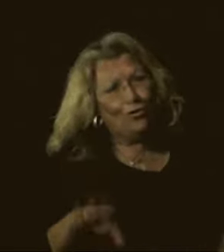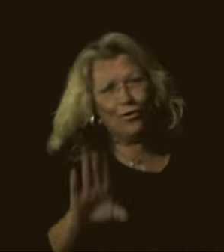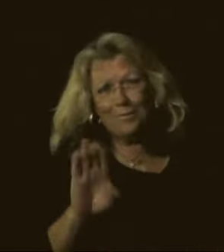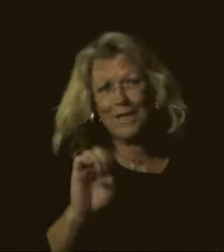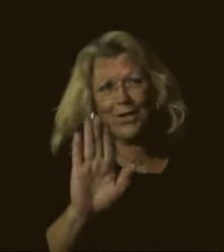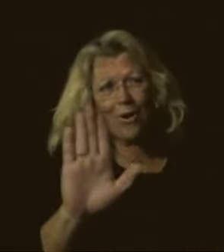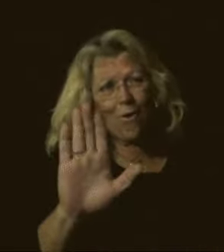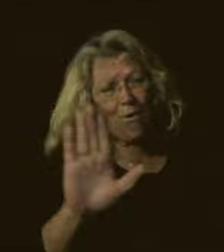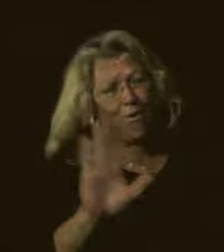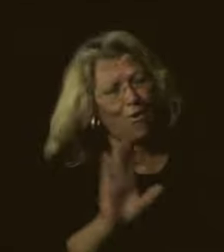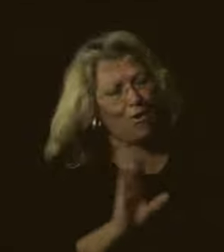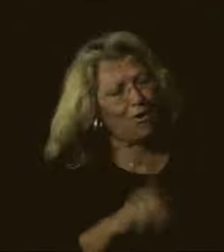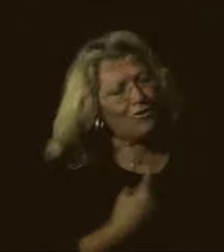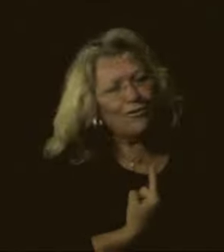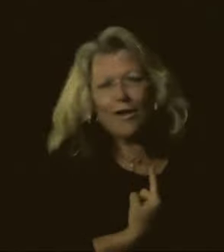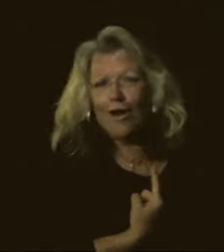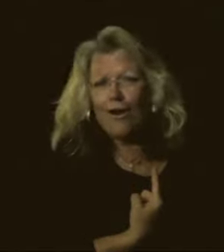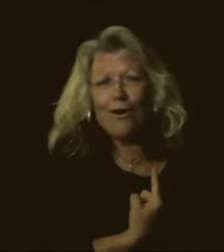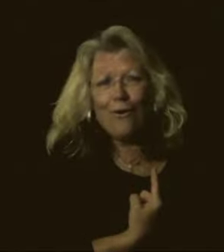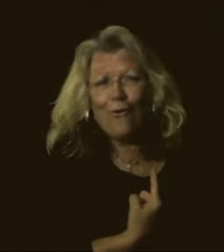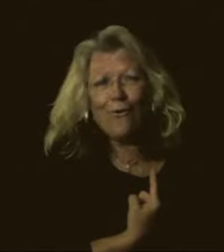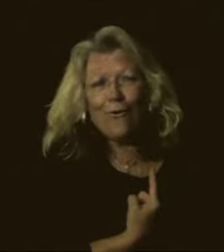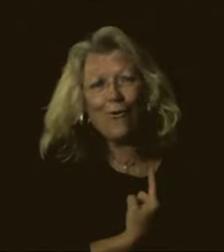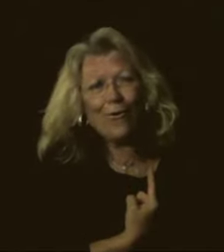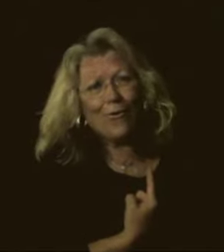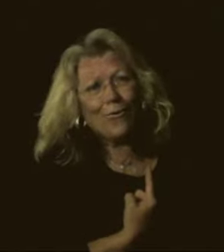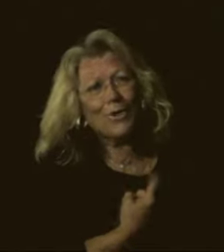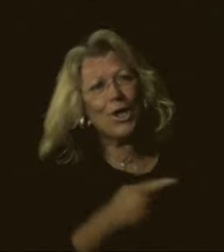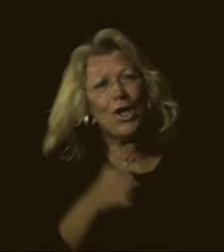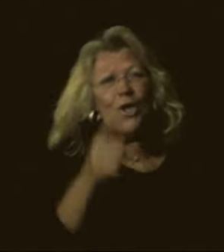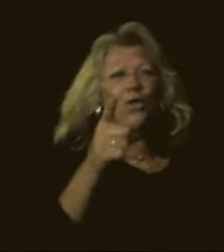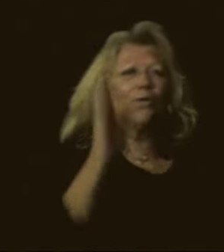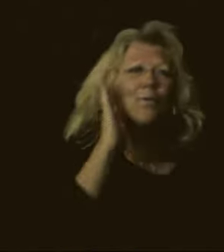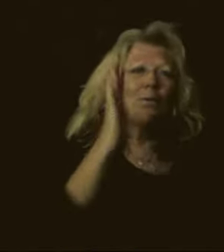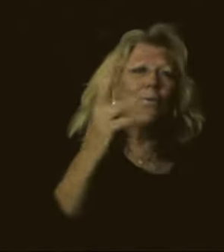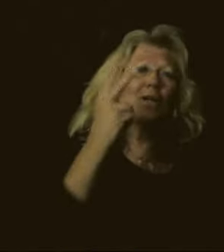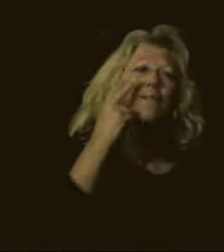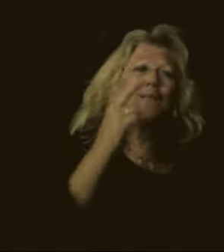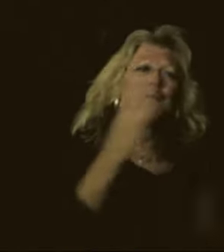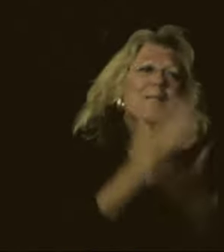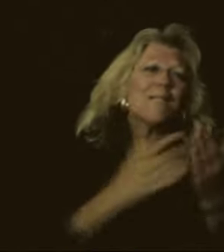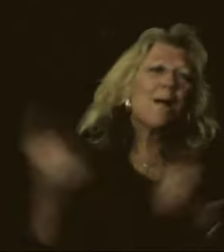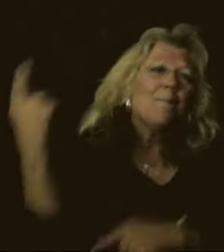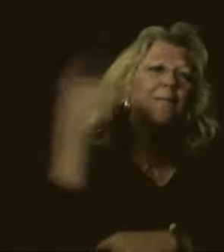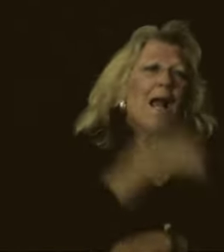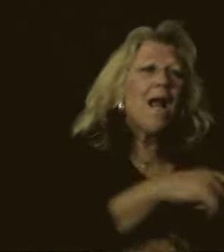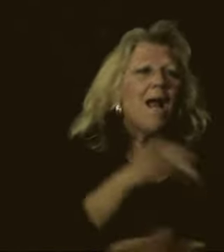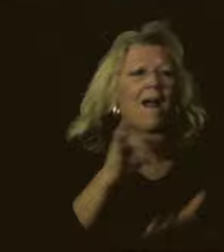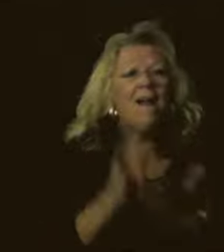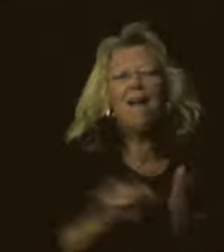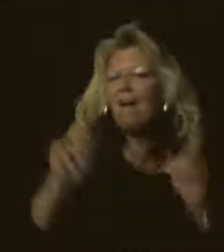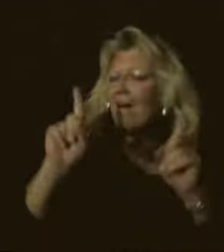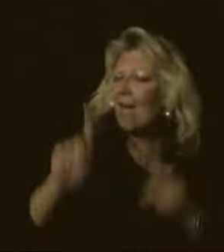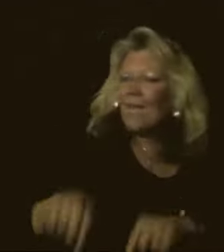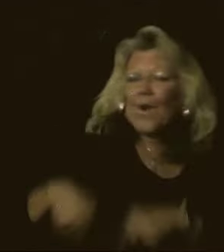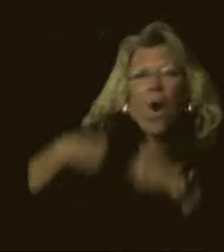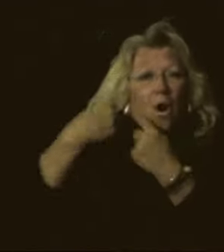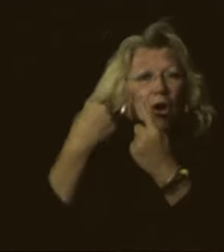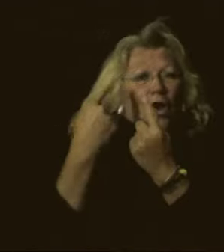be all to say I You will see someday, the honor